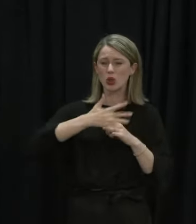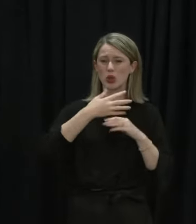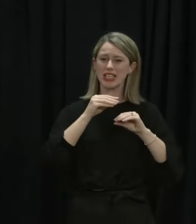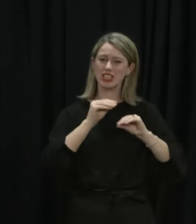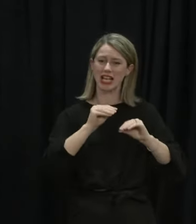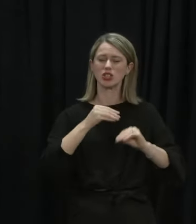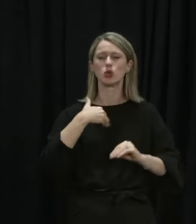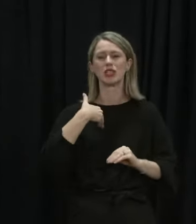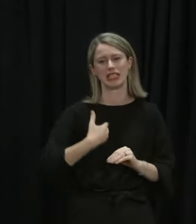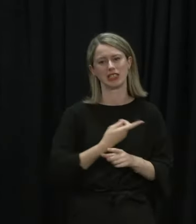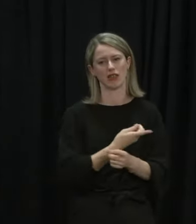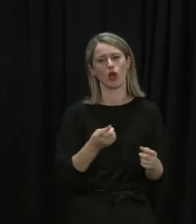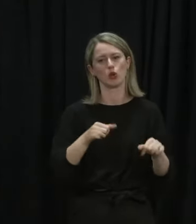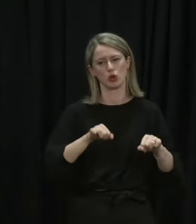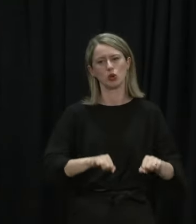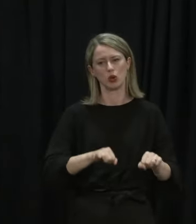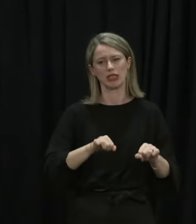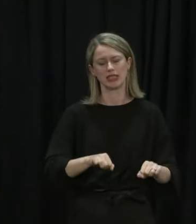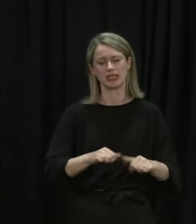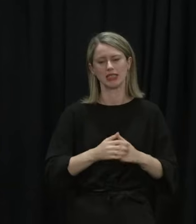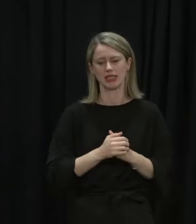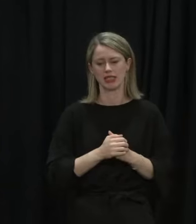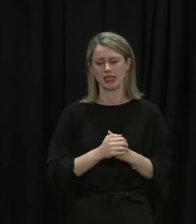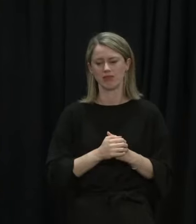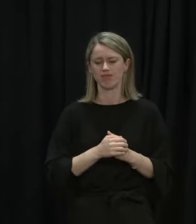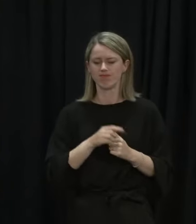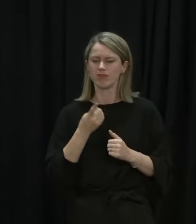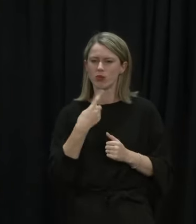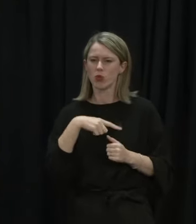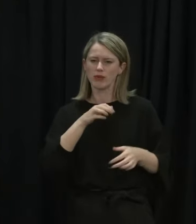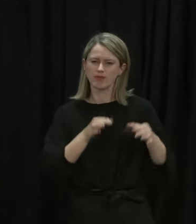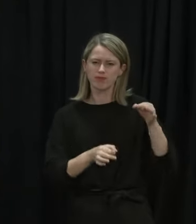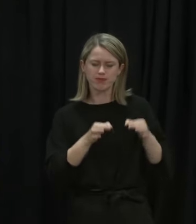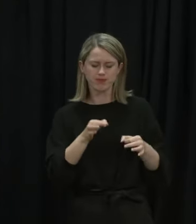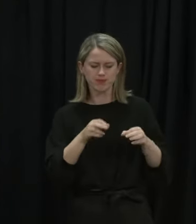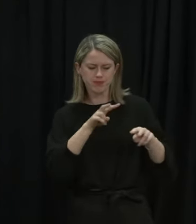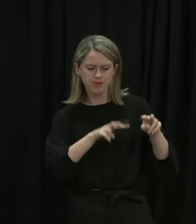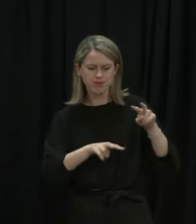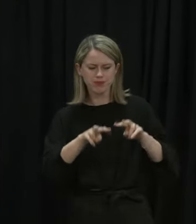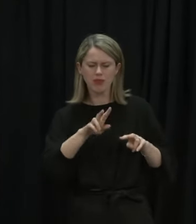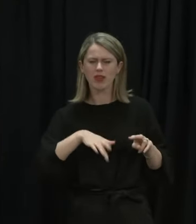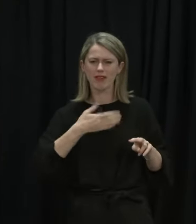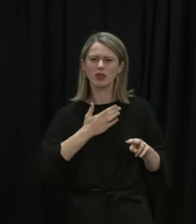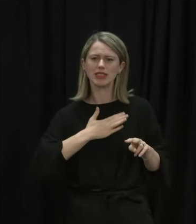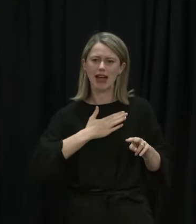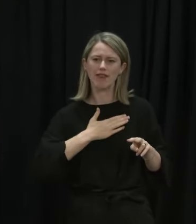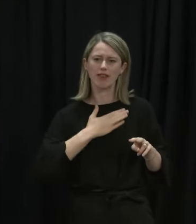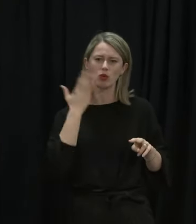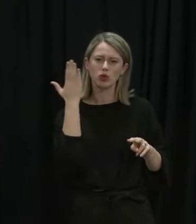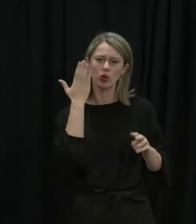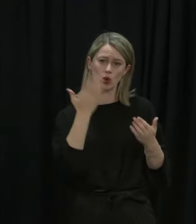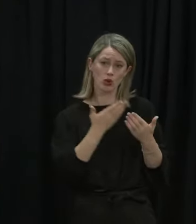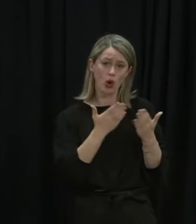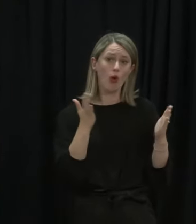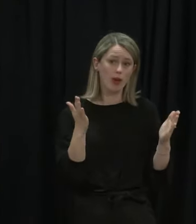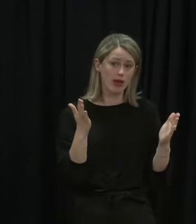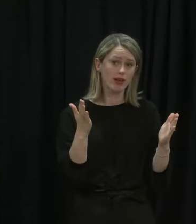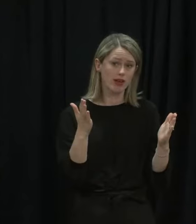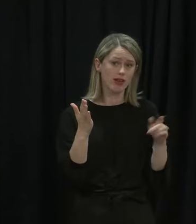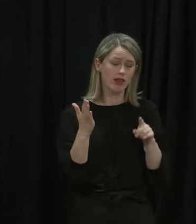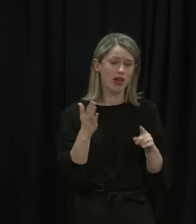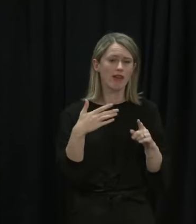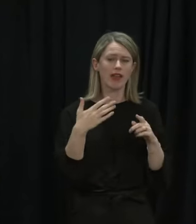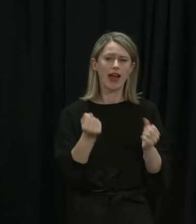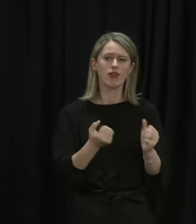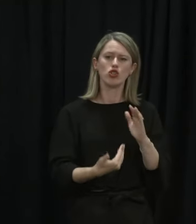educational needs of the students. Our assessment for a while has been that it is safe to open those schools. I think a number of